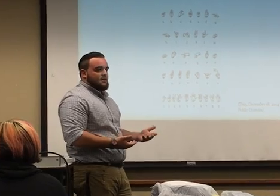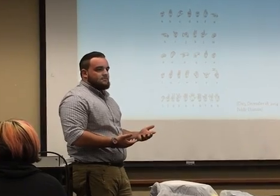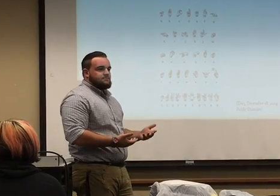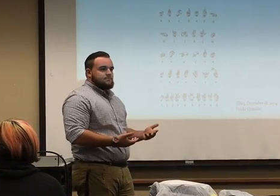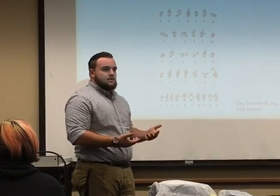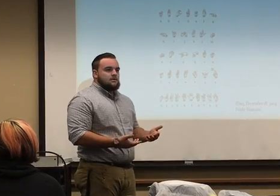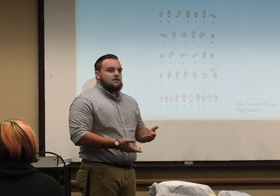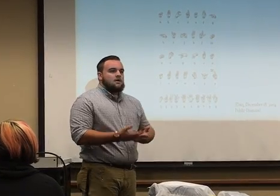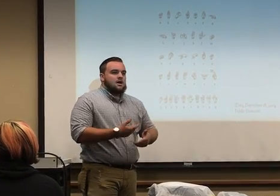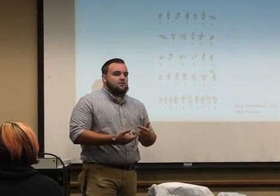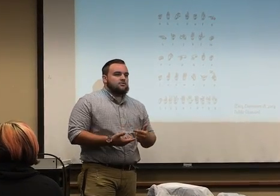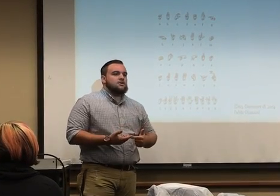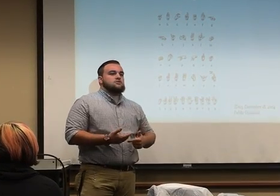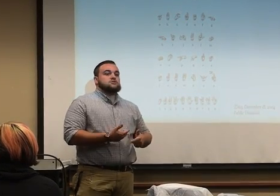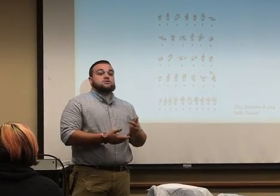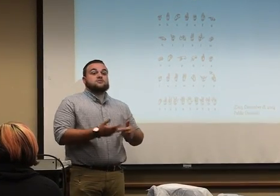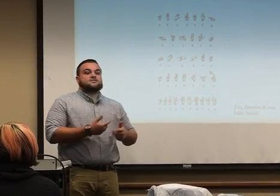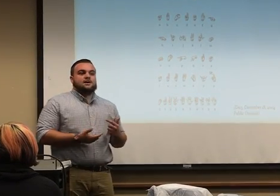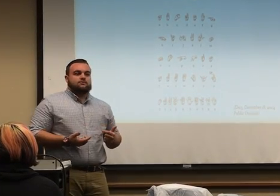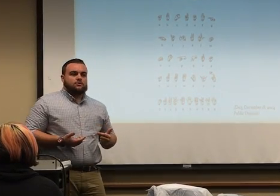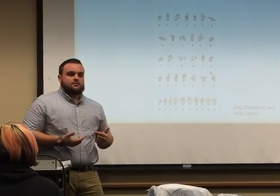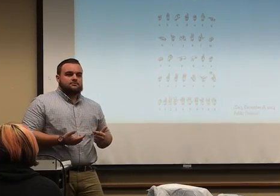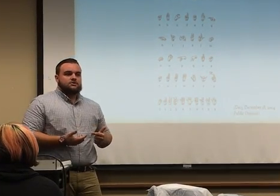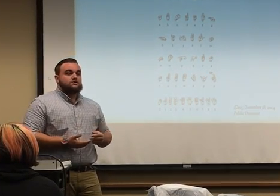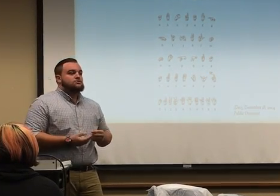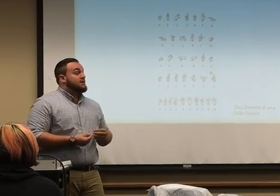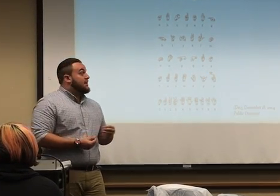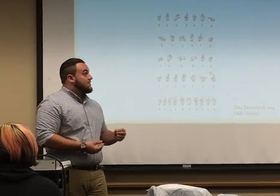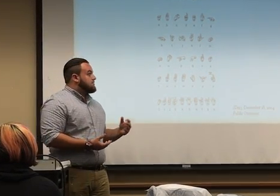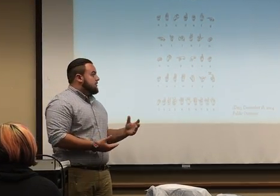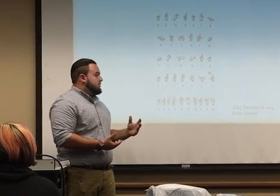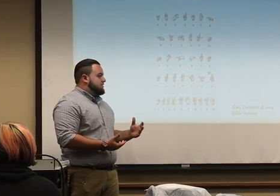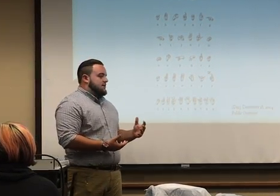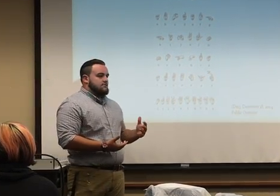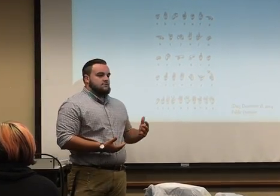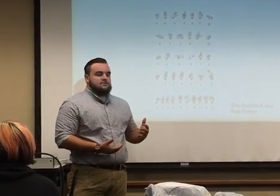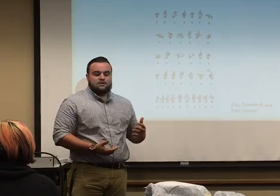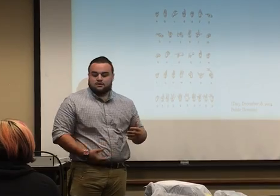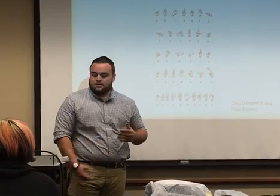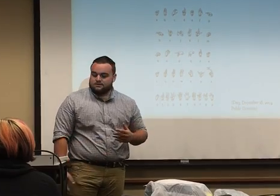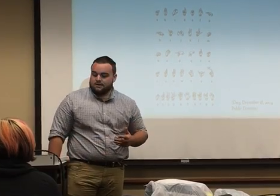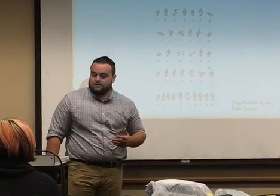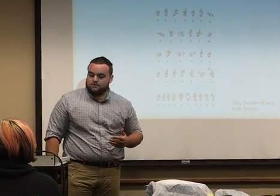that. Other than that, you usually use a sign for it. You try not to spell things out in the ASL alphabet.